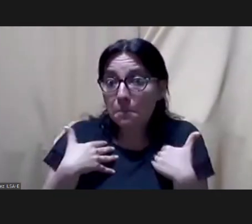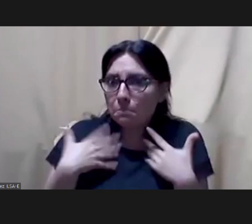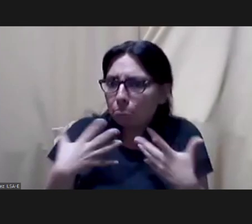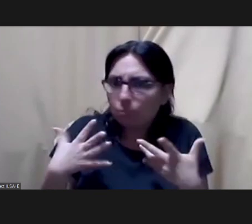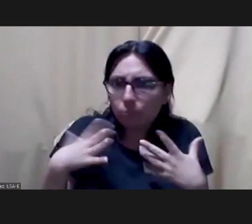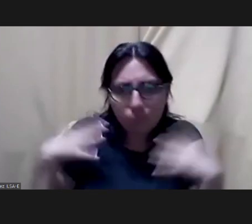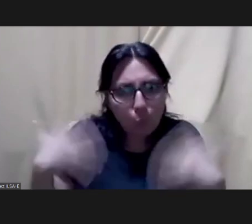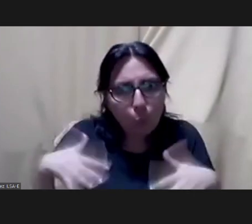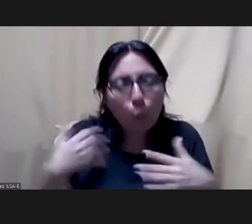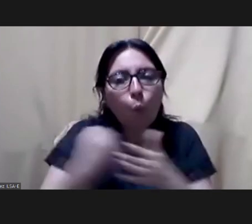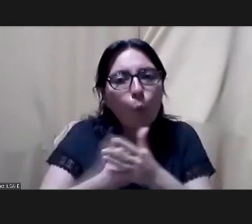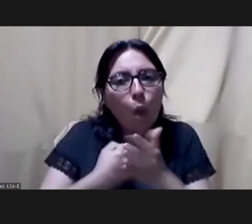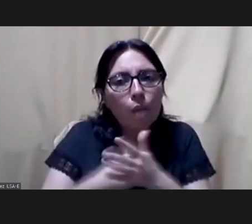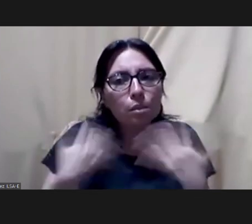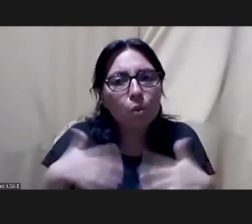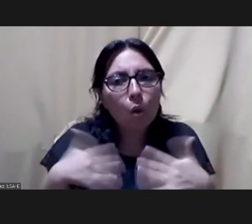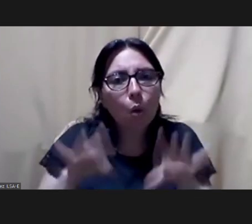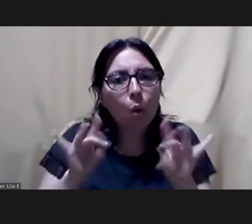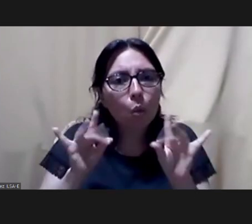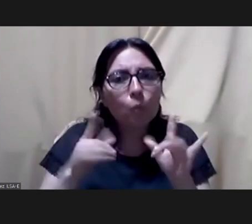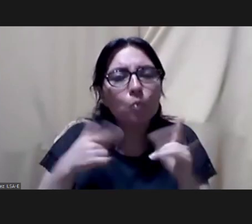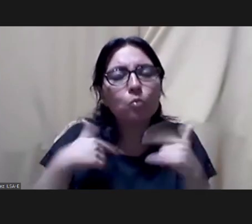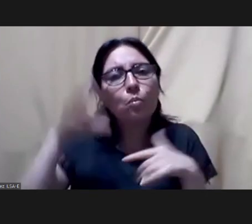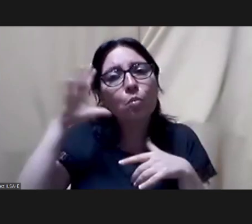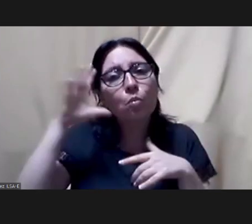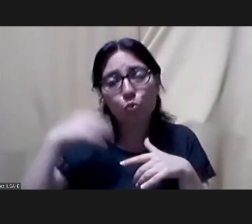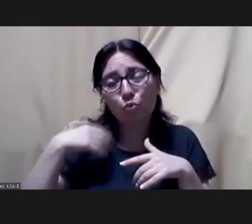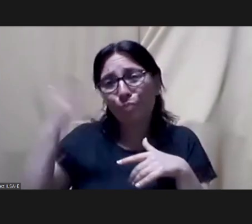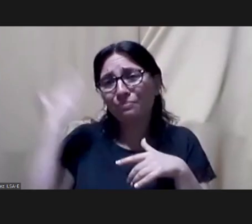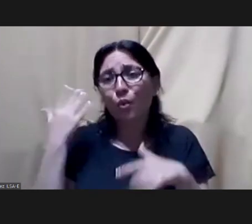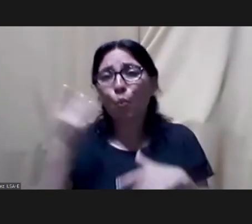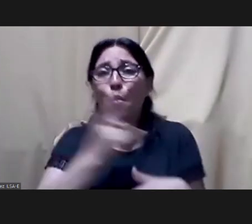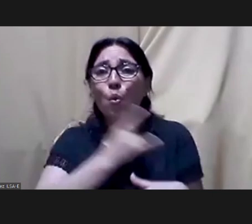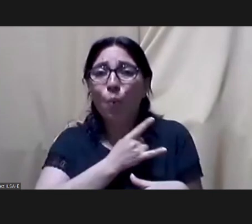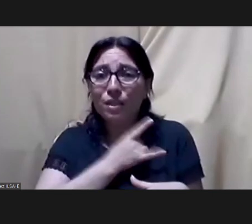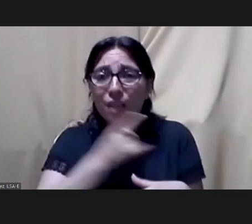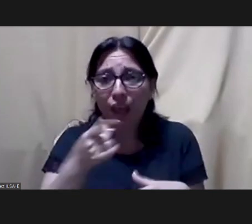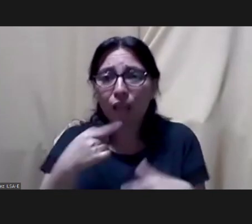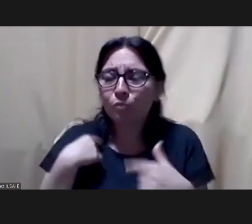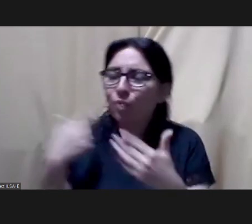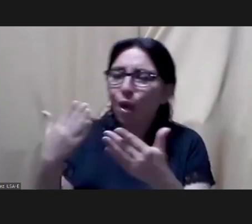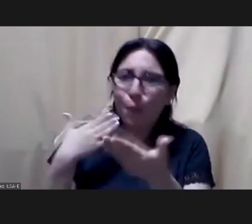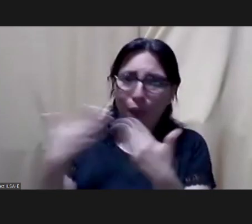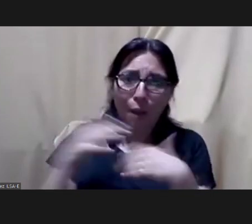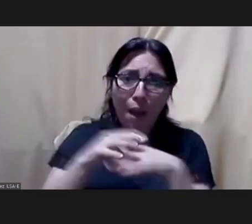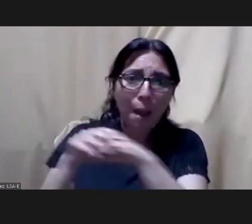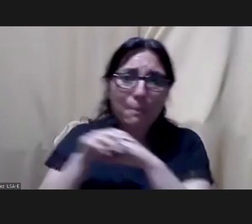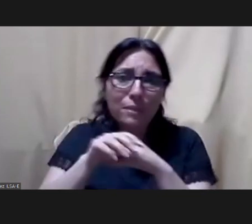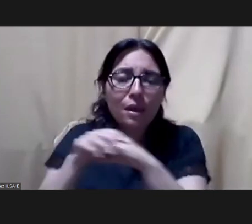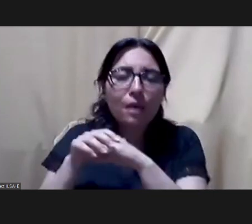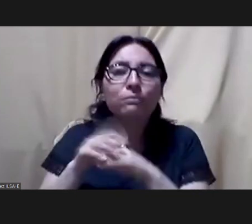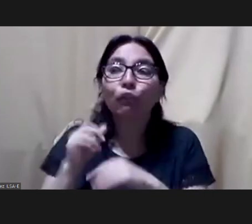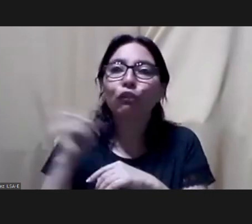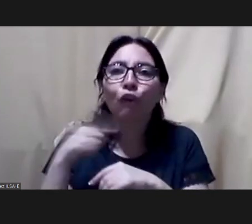and i it was tough for me you know it took me years and i remember that when i was in university i was talking to my